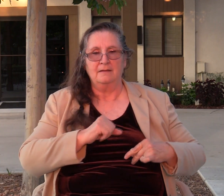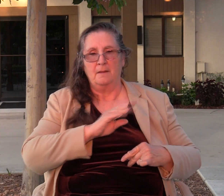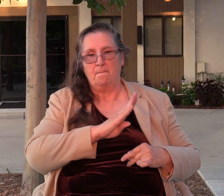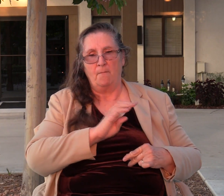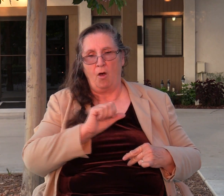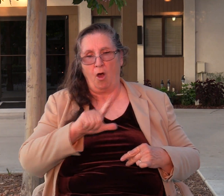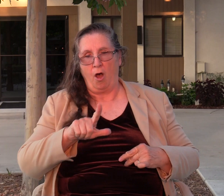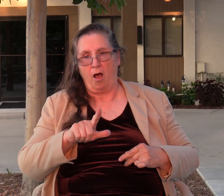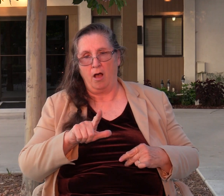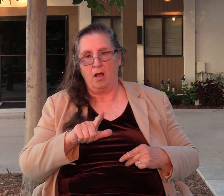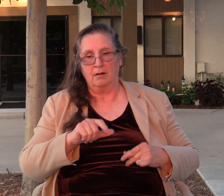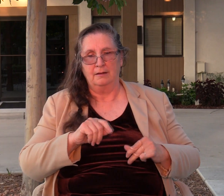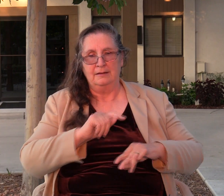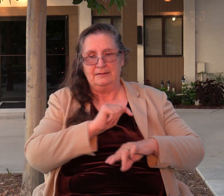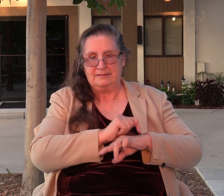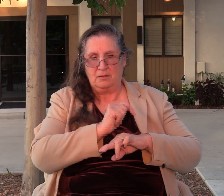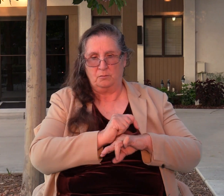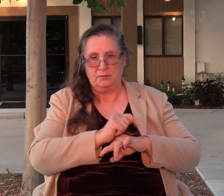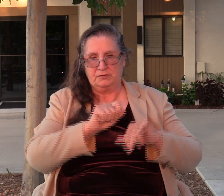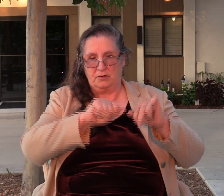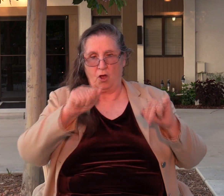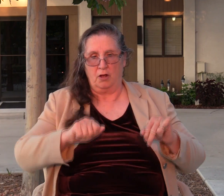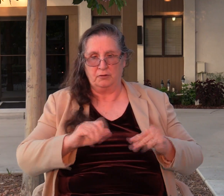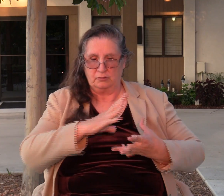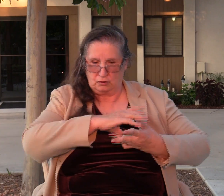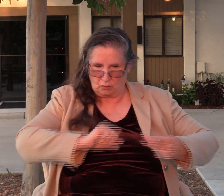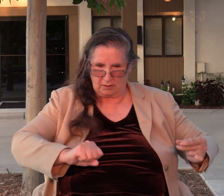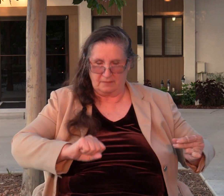so they gave him that name, Drebbel. Okay, so that is Gideon.